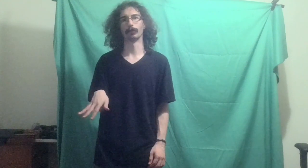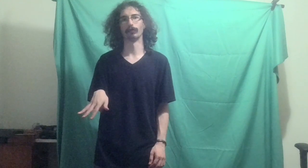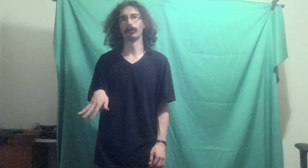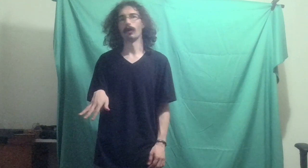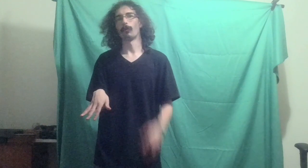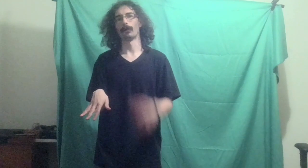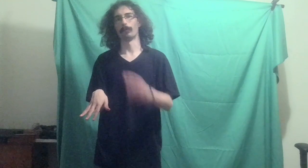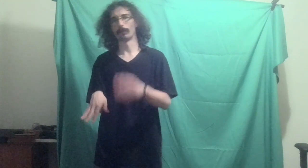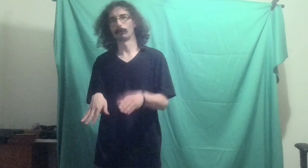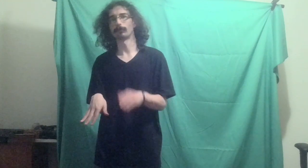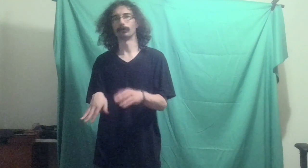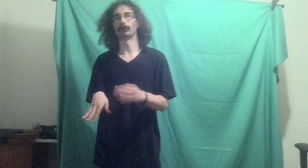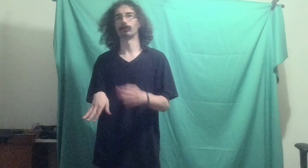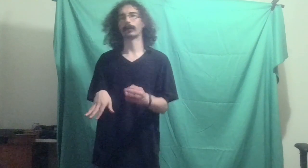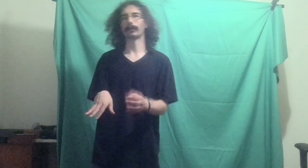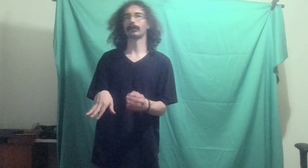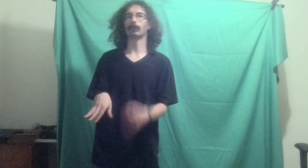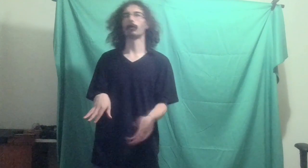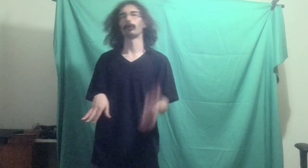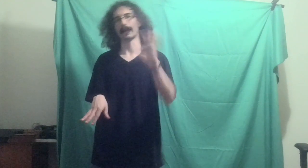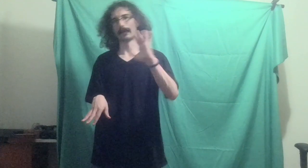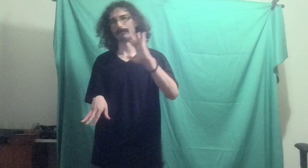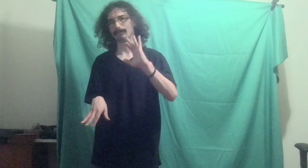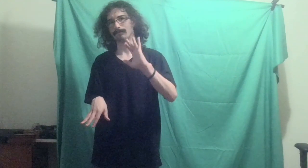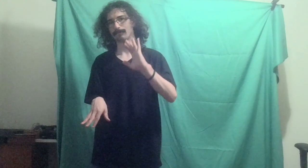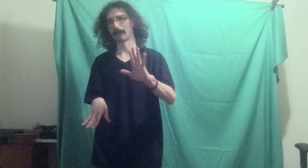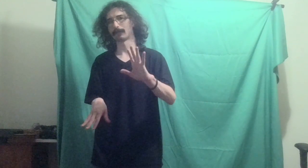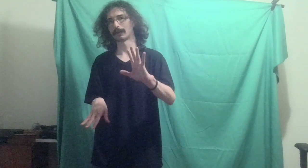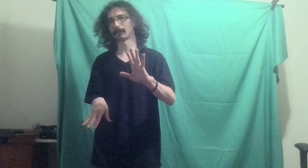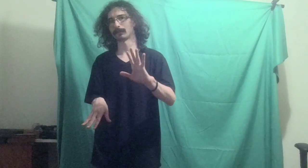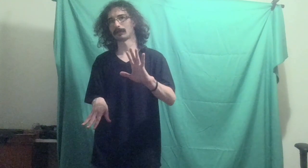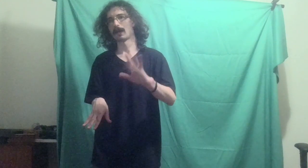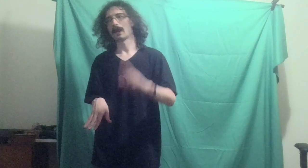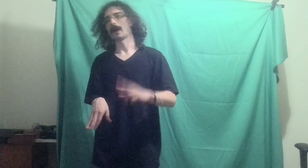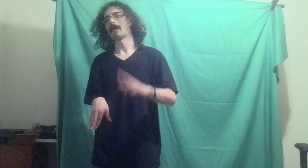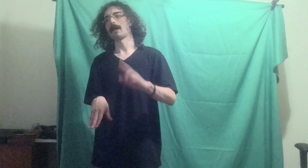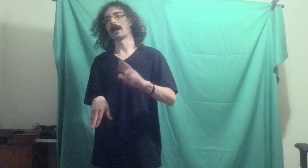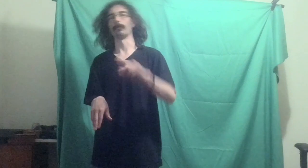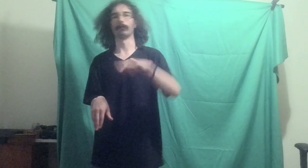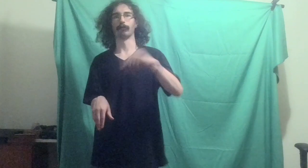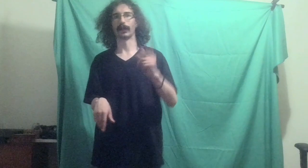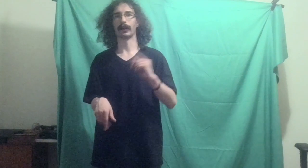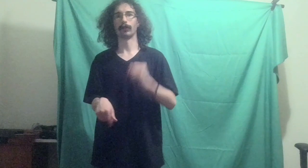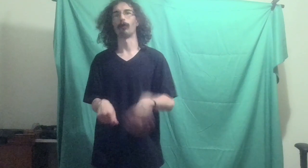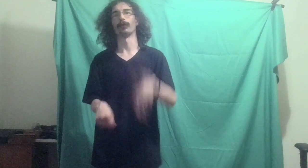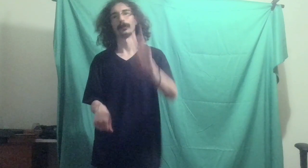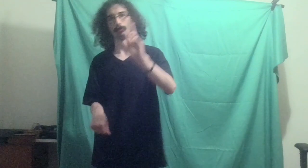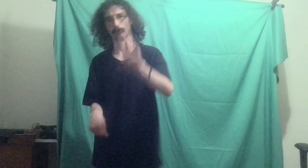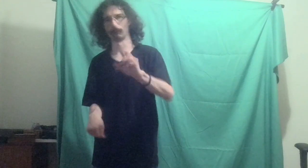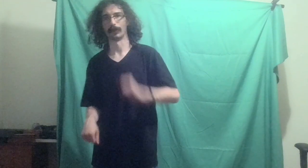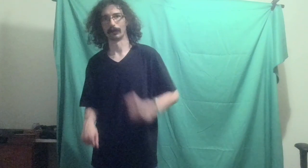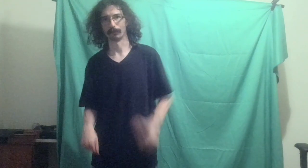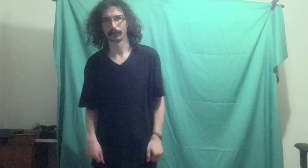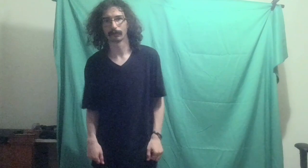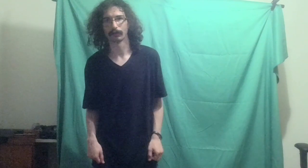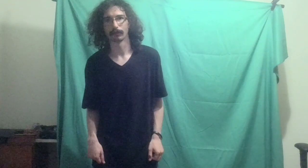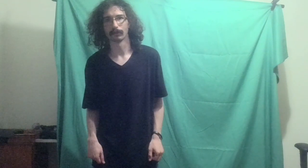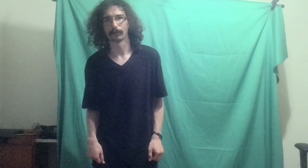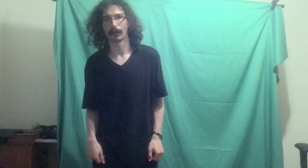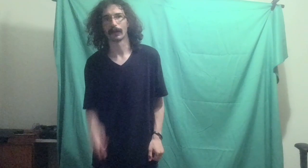when my most viewed short at the time only had 5,000. and before that only 2,000. And I